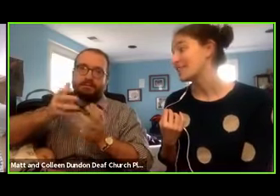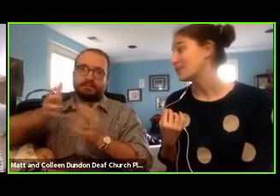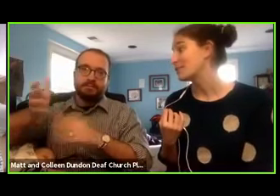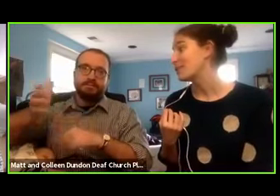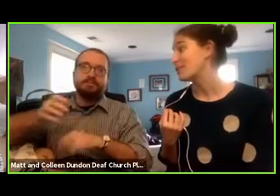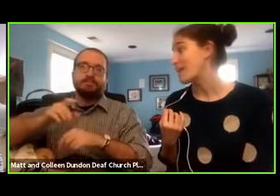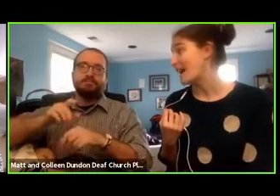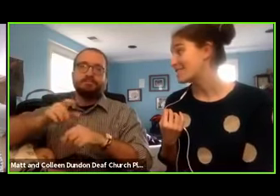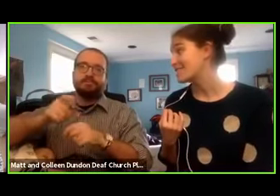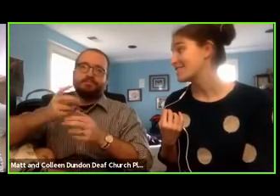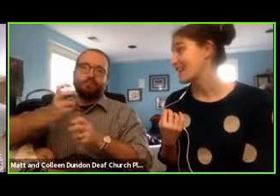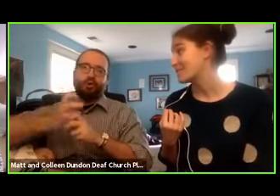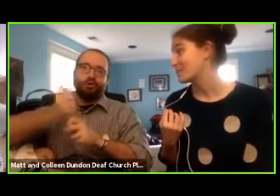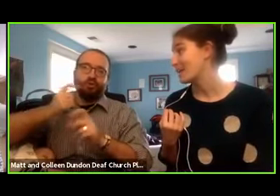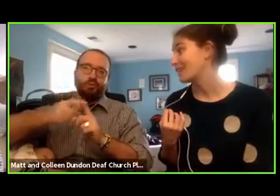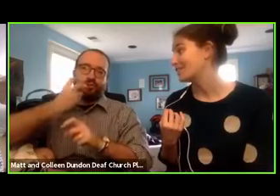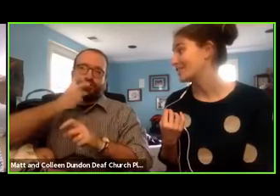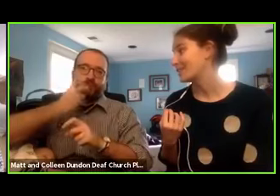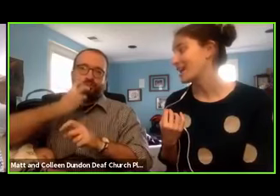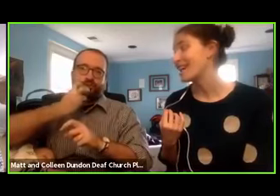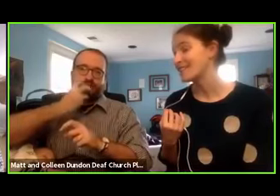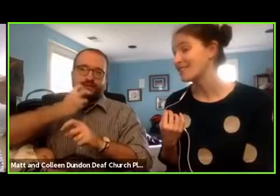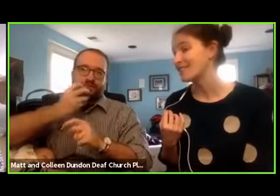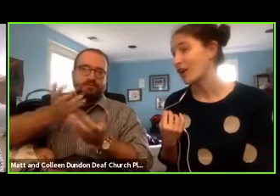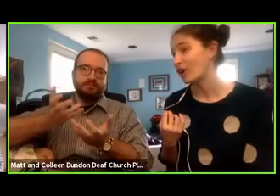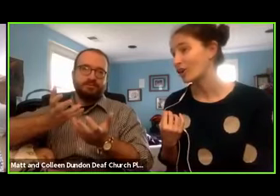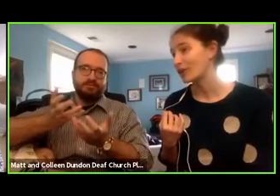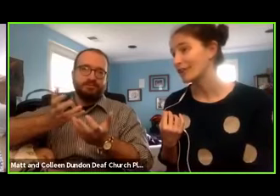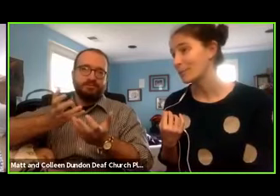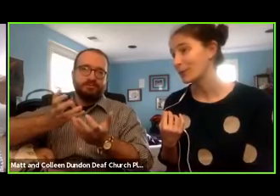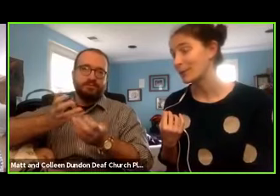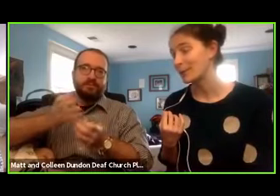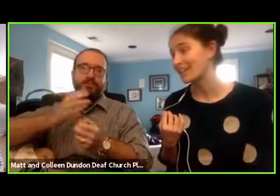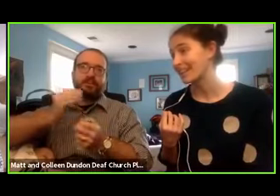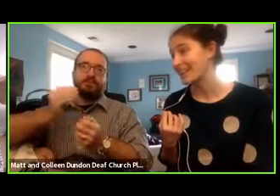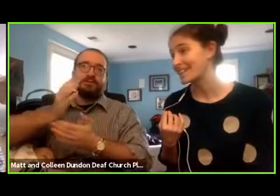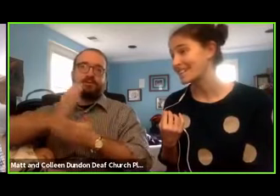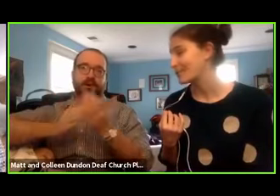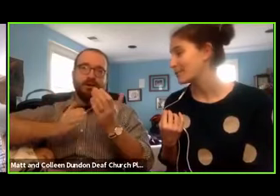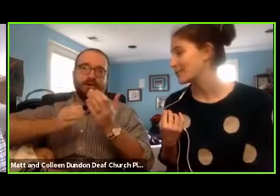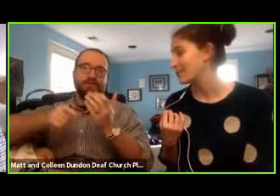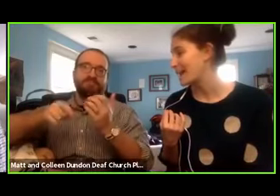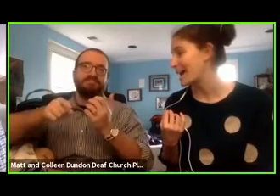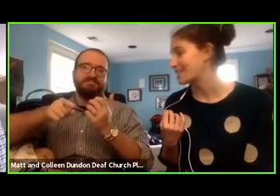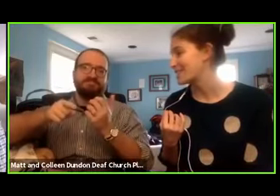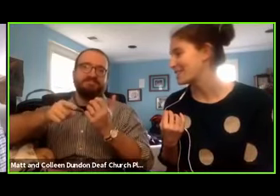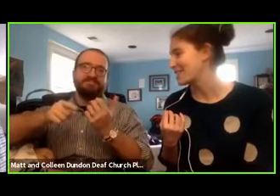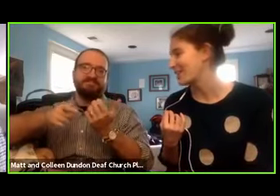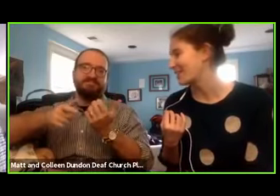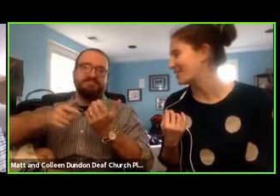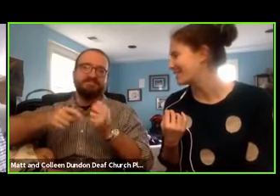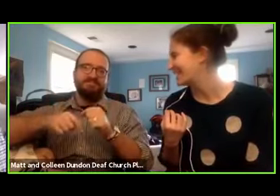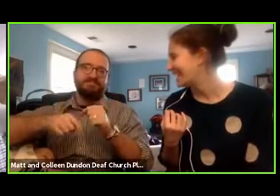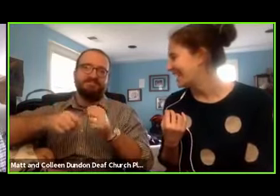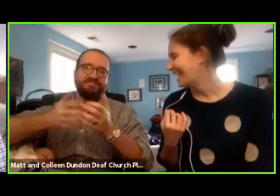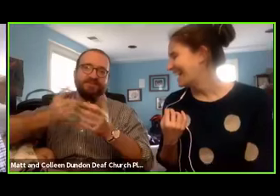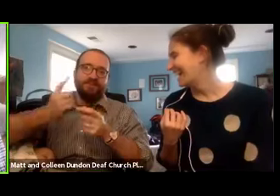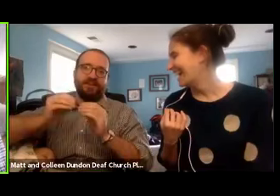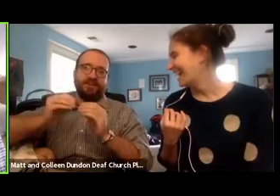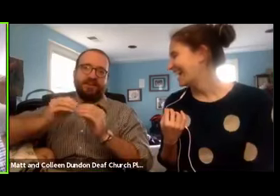and we've seen with all the masks as well, you know, it's a lot harder to lip read when you can't see through the mask. So,